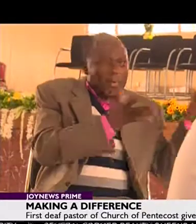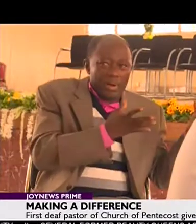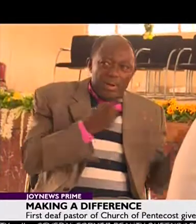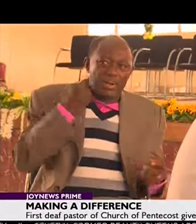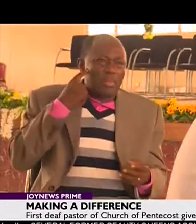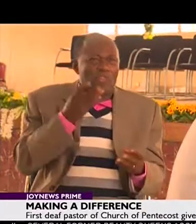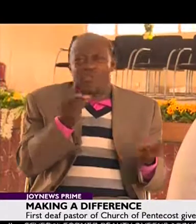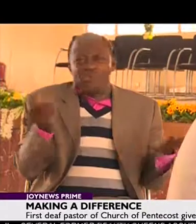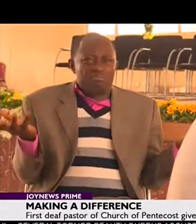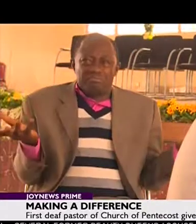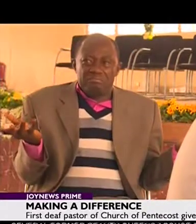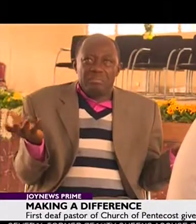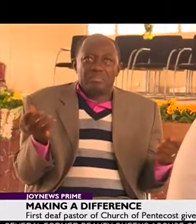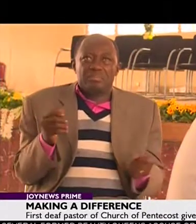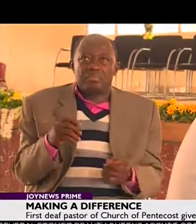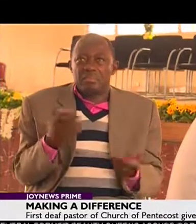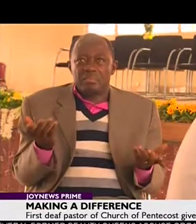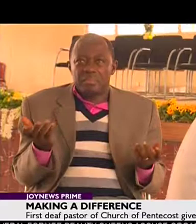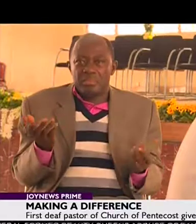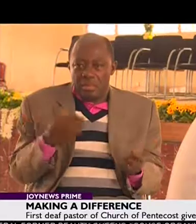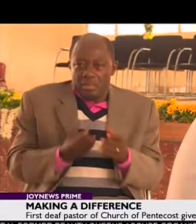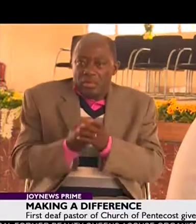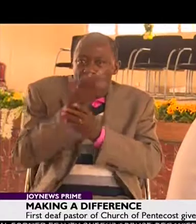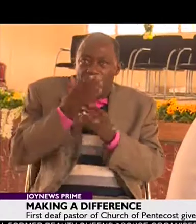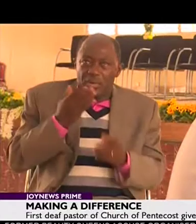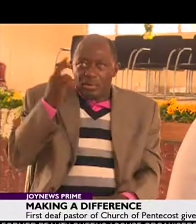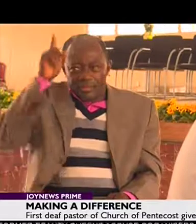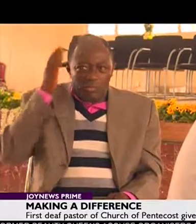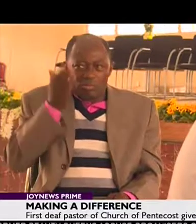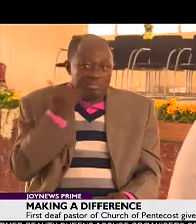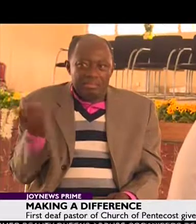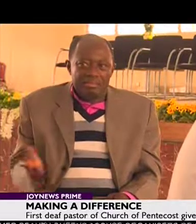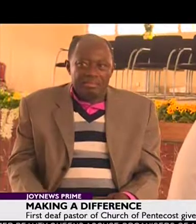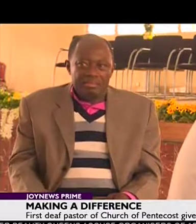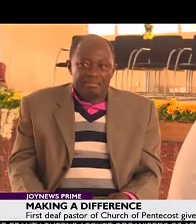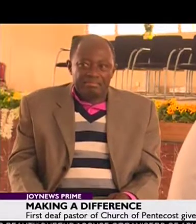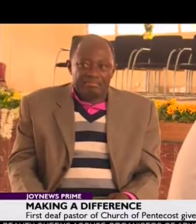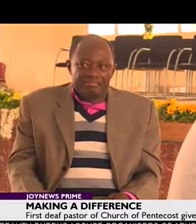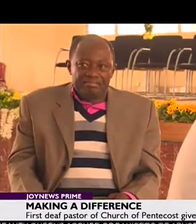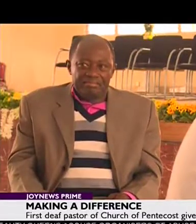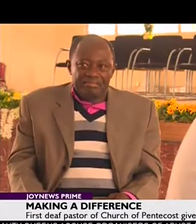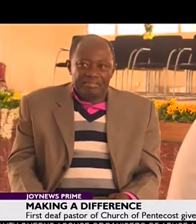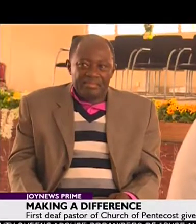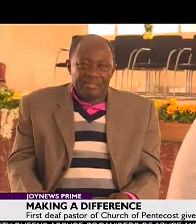We have a lot of deaf people in Ghana, but there was no church. So I decided to